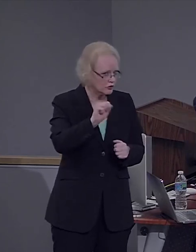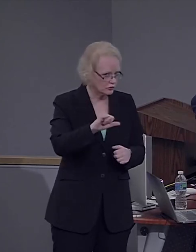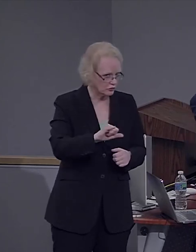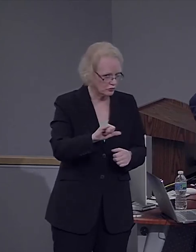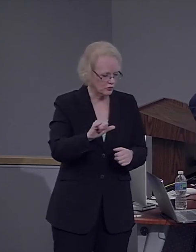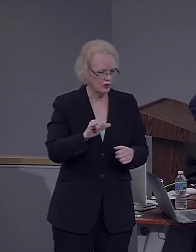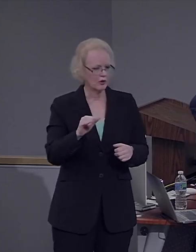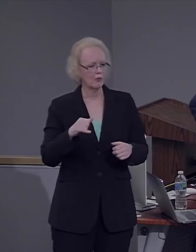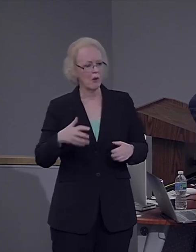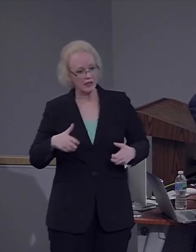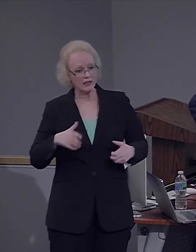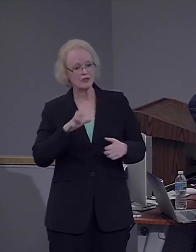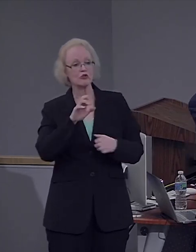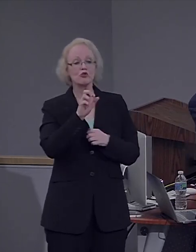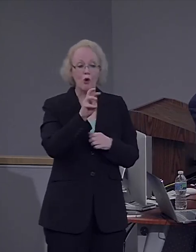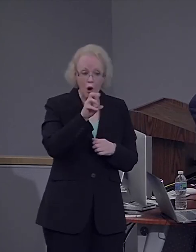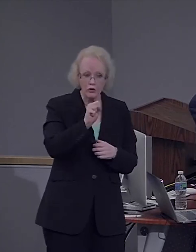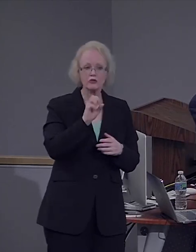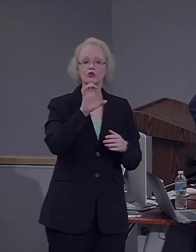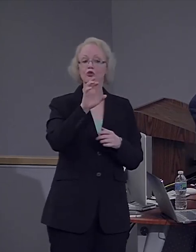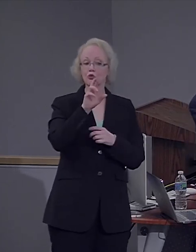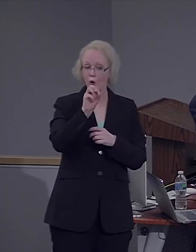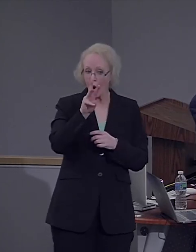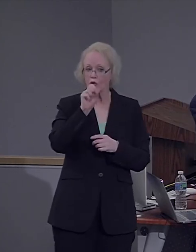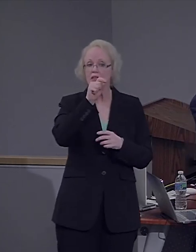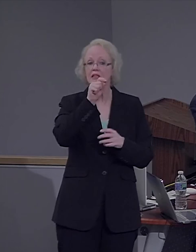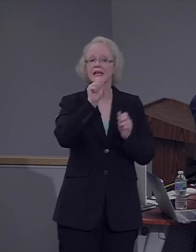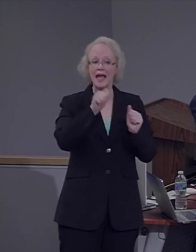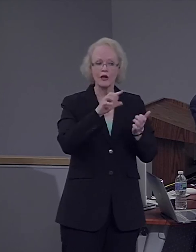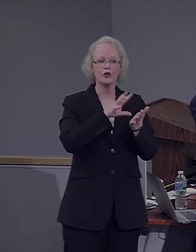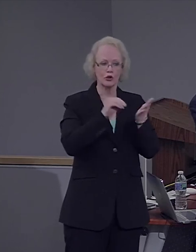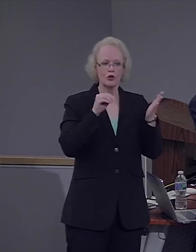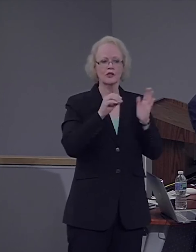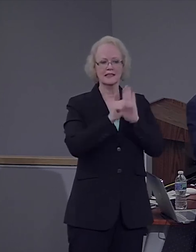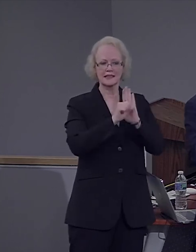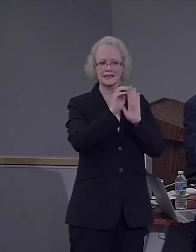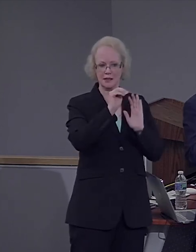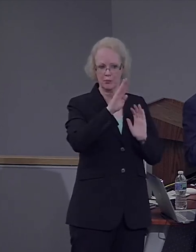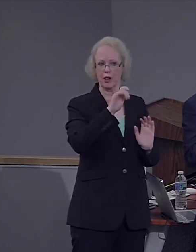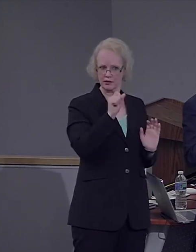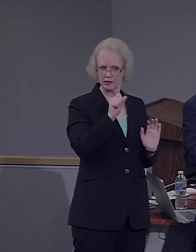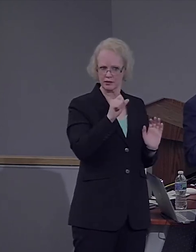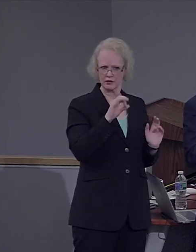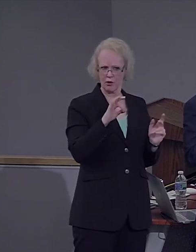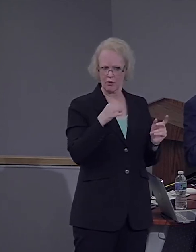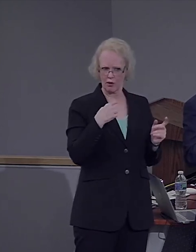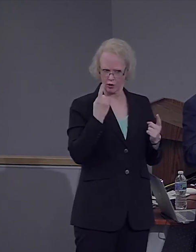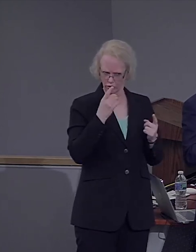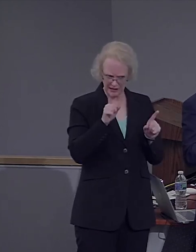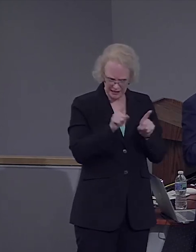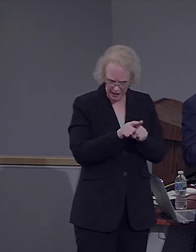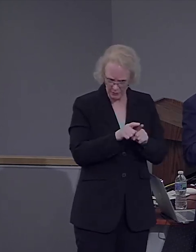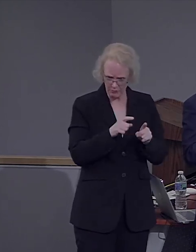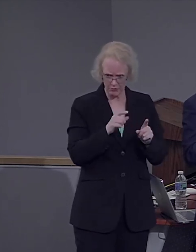can learn symbols for numbers and really show numerosity. Right. So, you know, are the same algorithms being used or are different